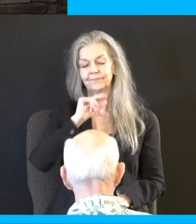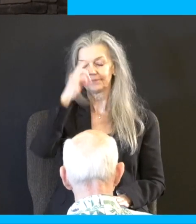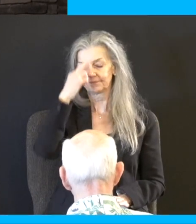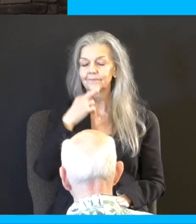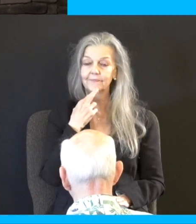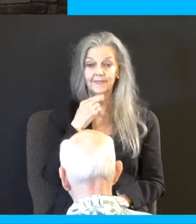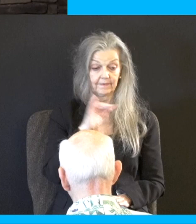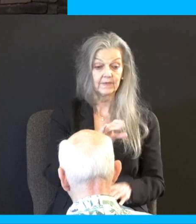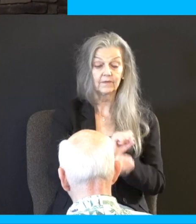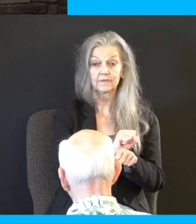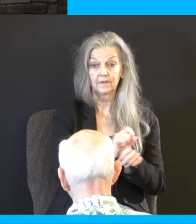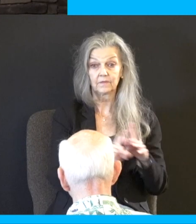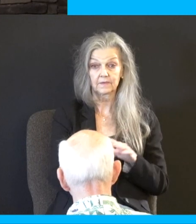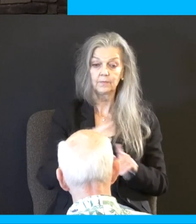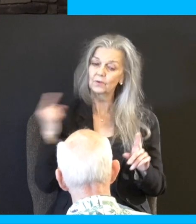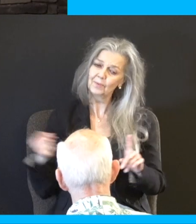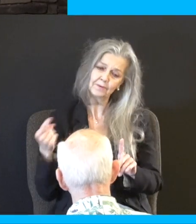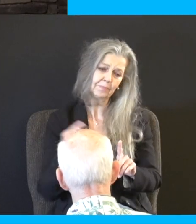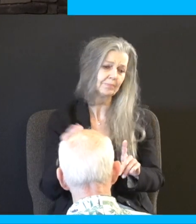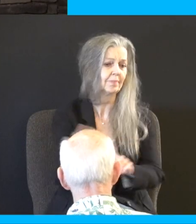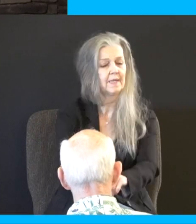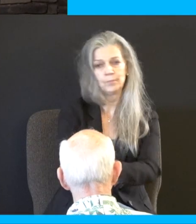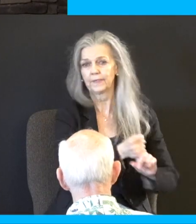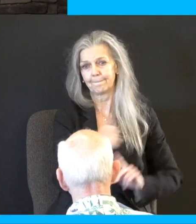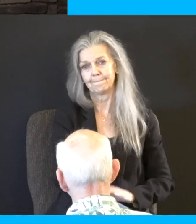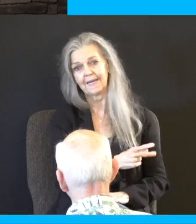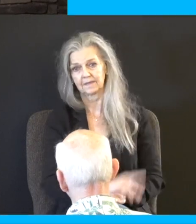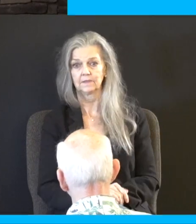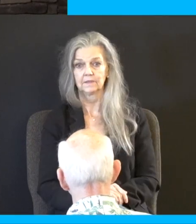you want and if you caught them, would brand them. Many argue perhaps in the face so it's obvious they're a runaway slave.